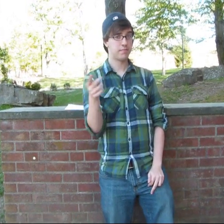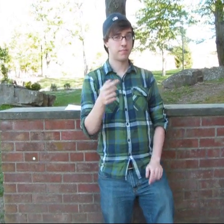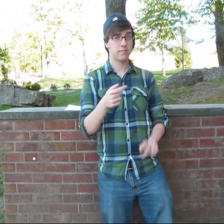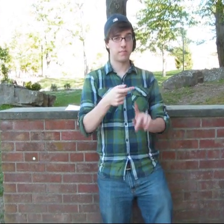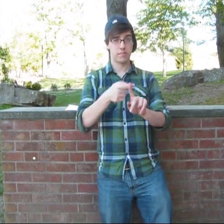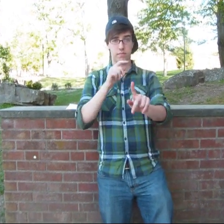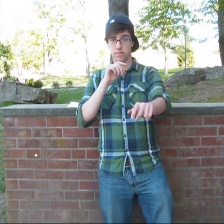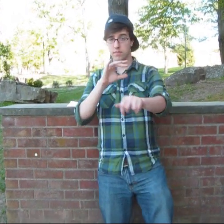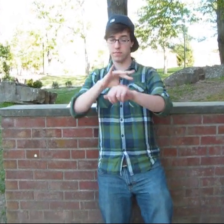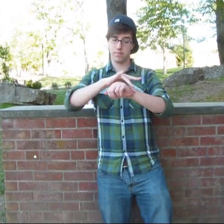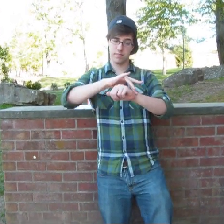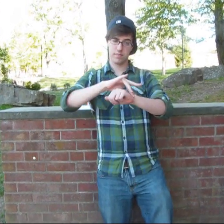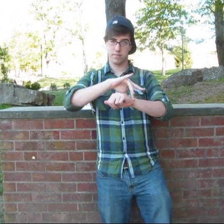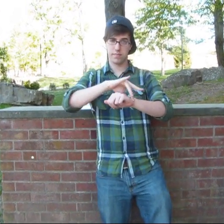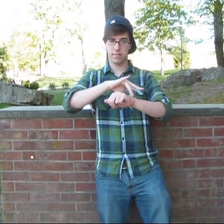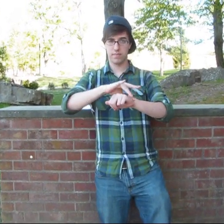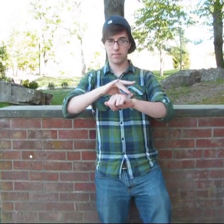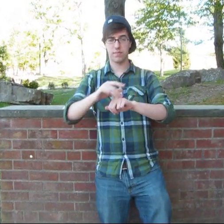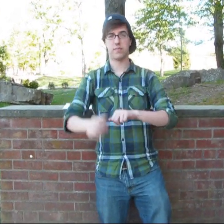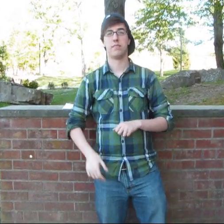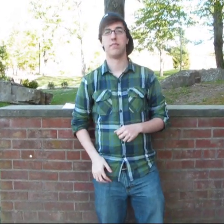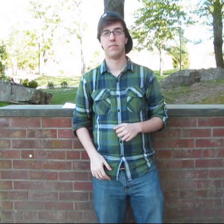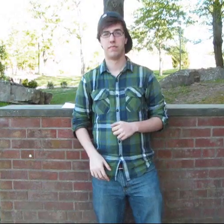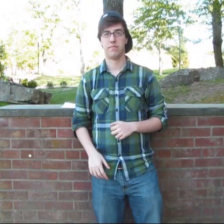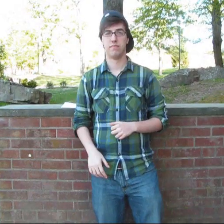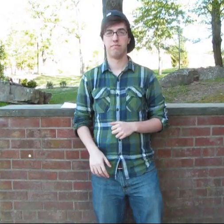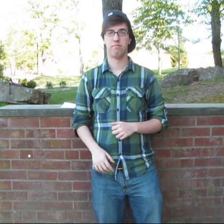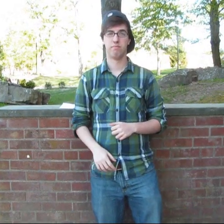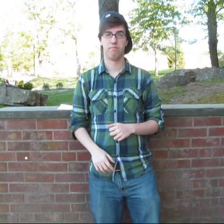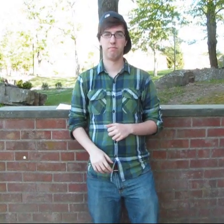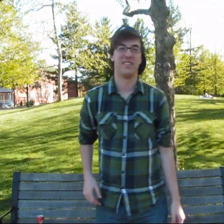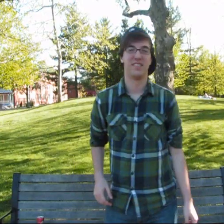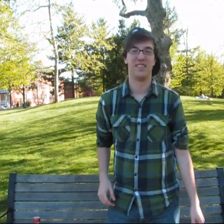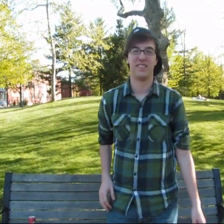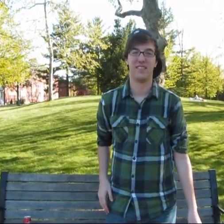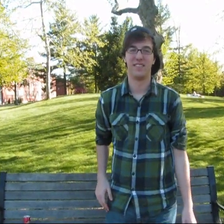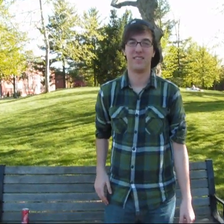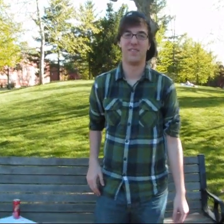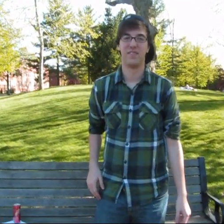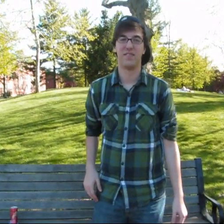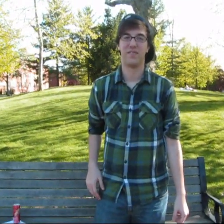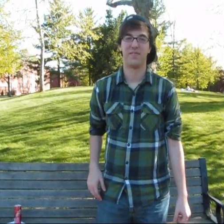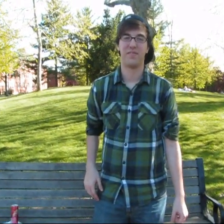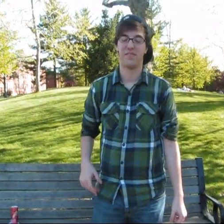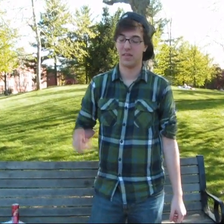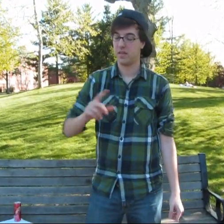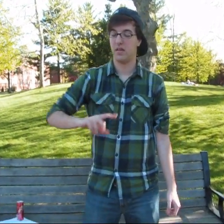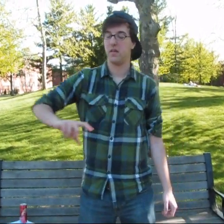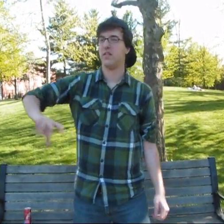forever, walking on the moon. We could be